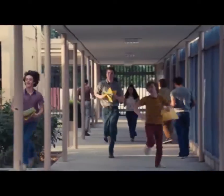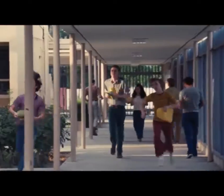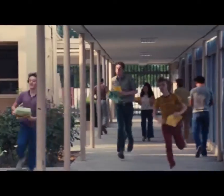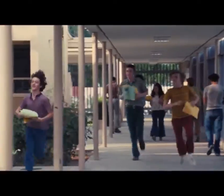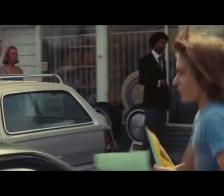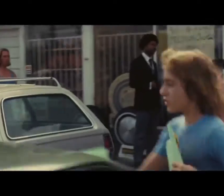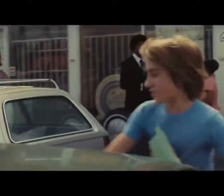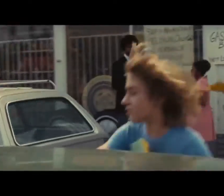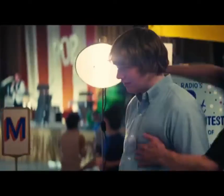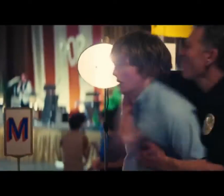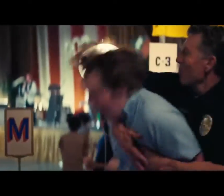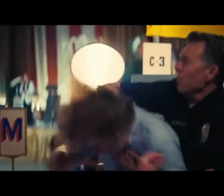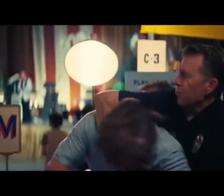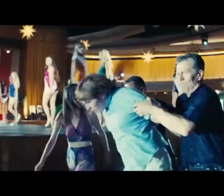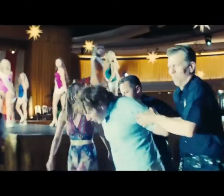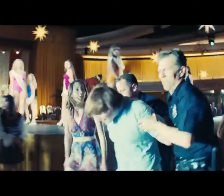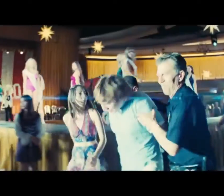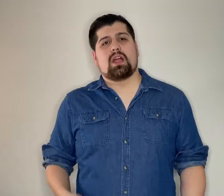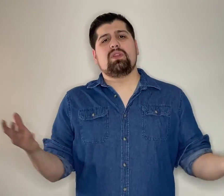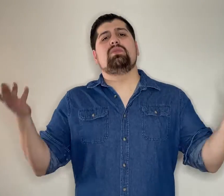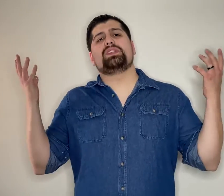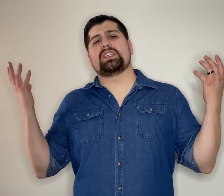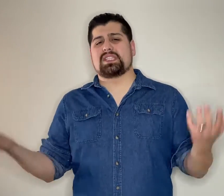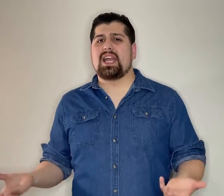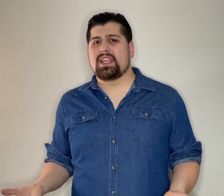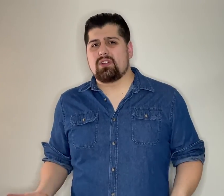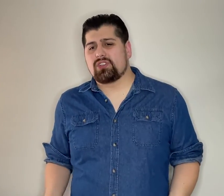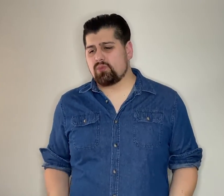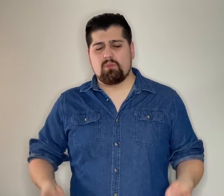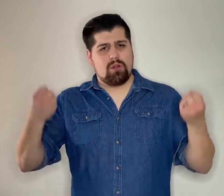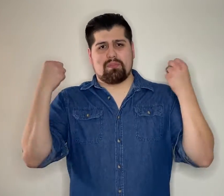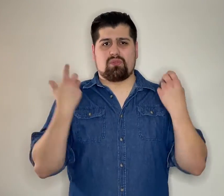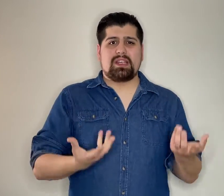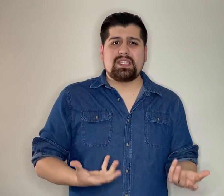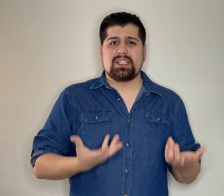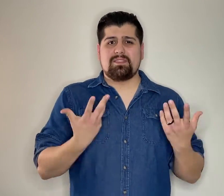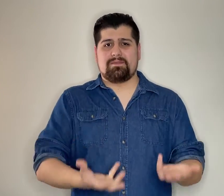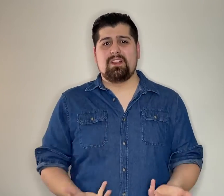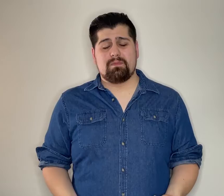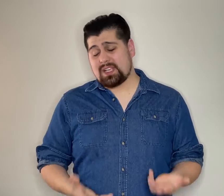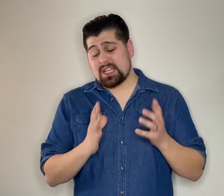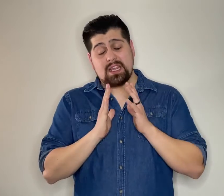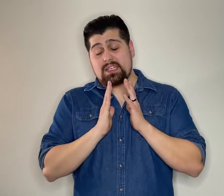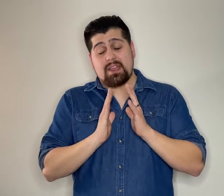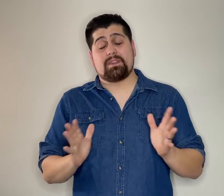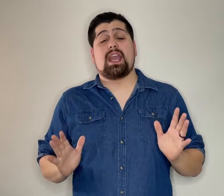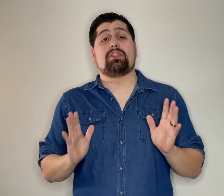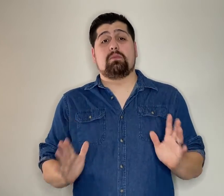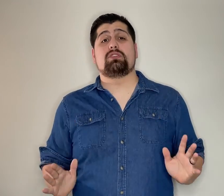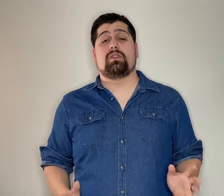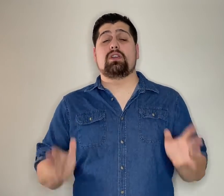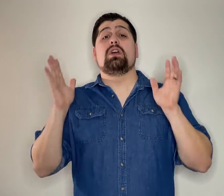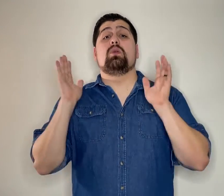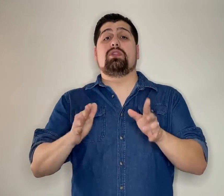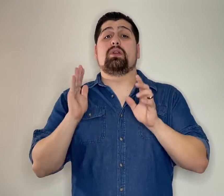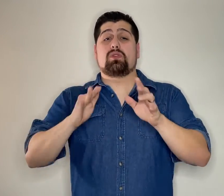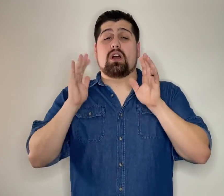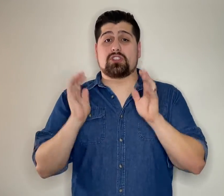show whenever he's on screen I really wish the side characters were more present in the film Because I definitely had the most fun when they were on